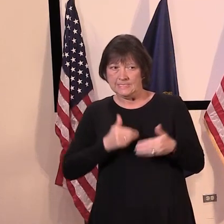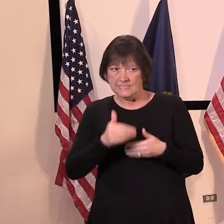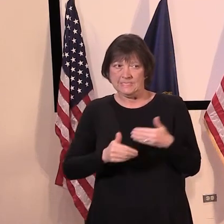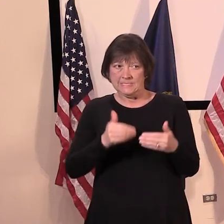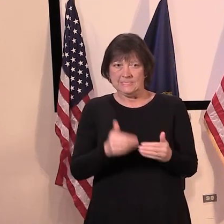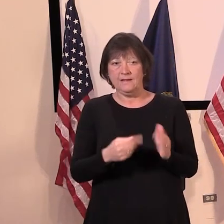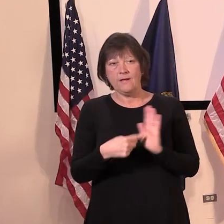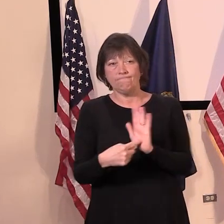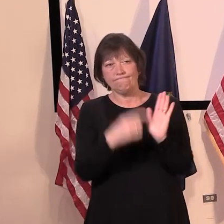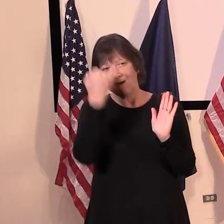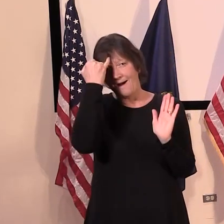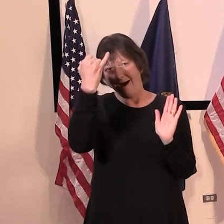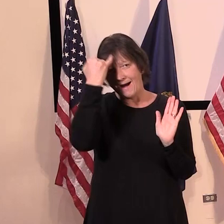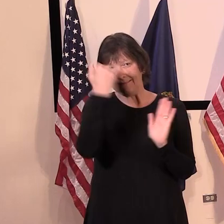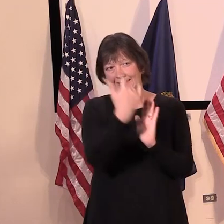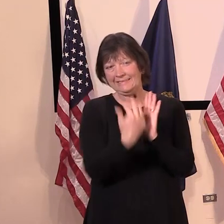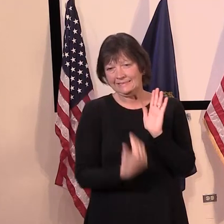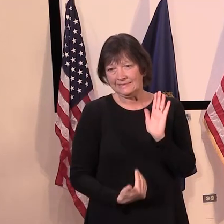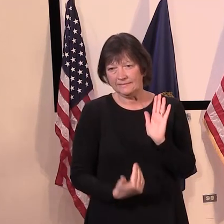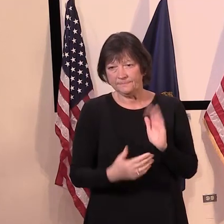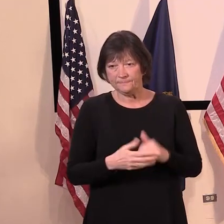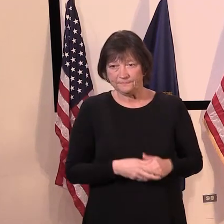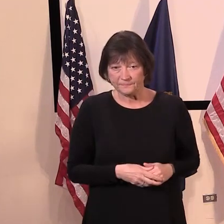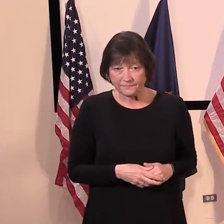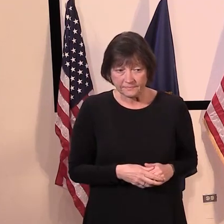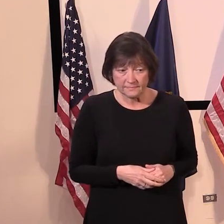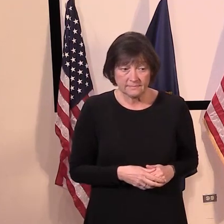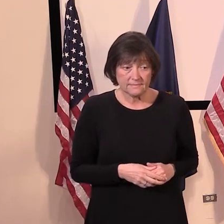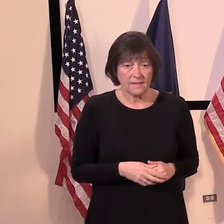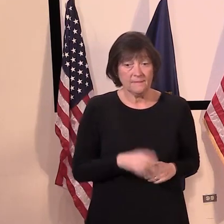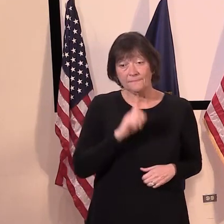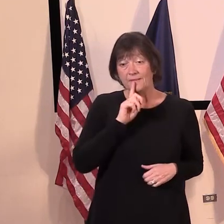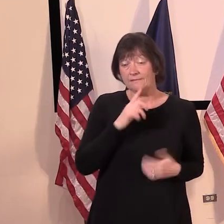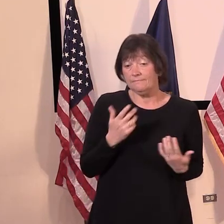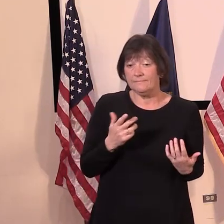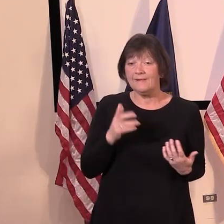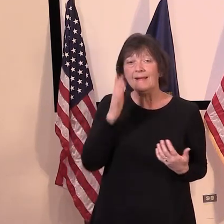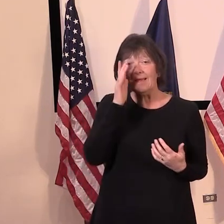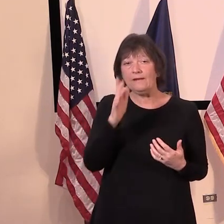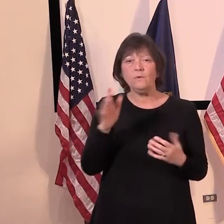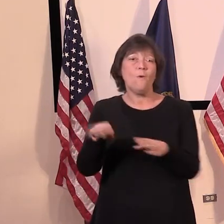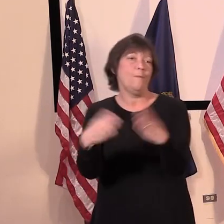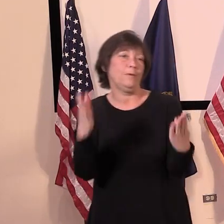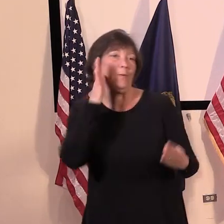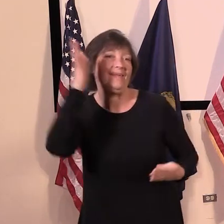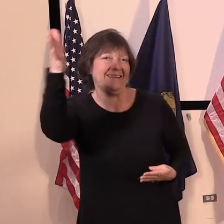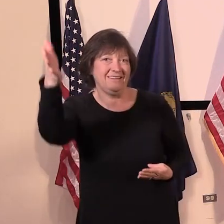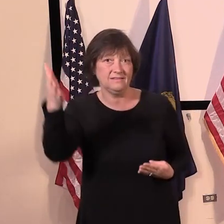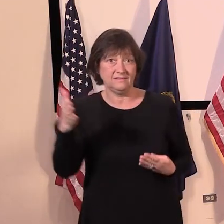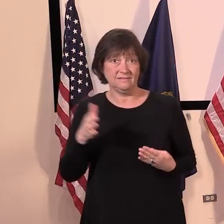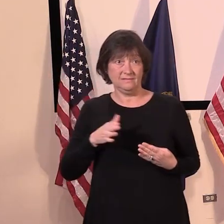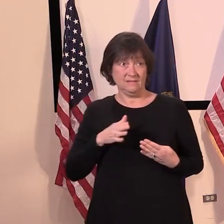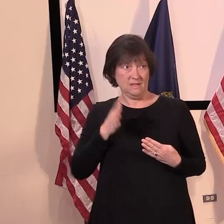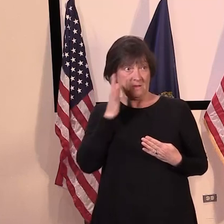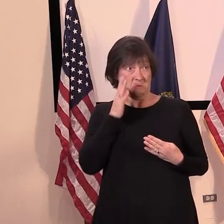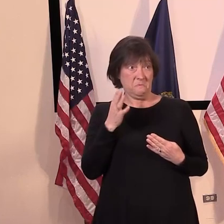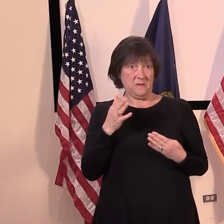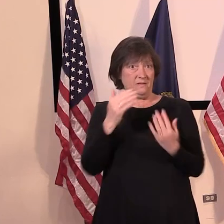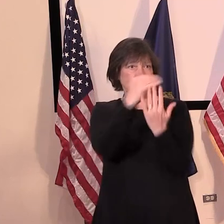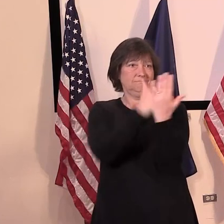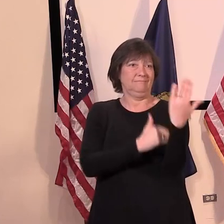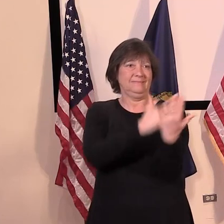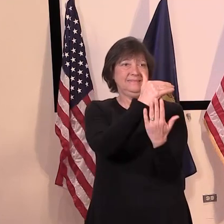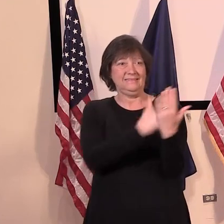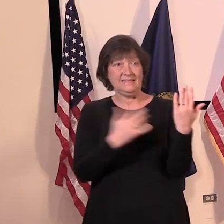what they have for ideas. But but I'm sure I mean, it'll come up at some point. But I'm not sure where it is on the on the